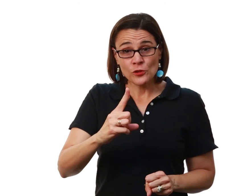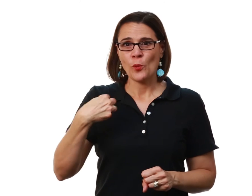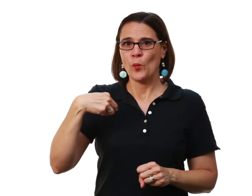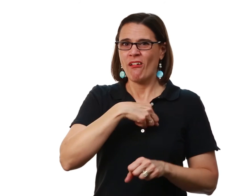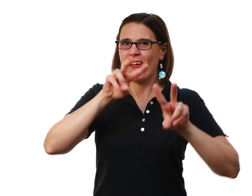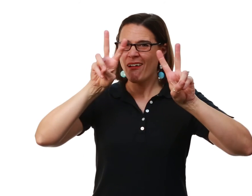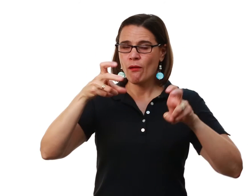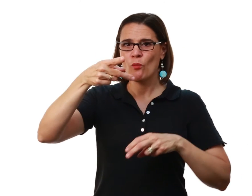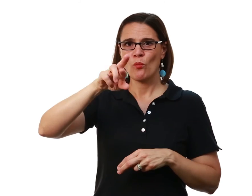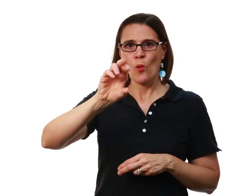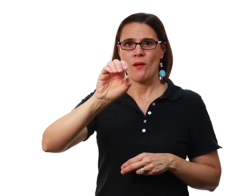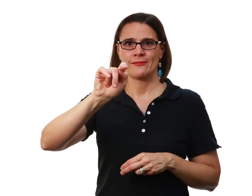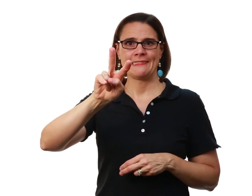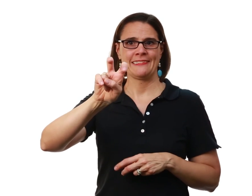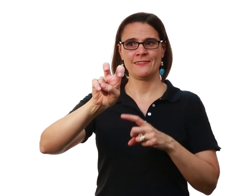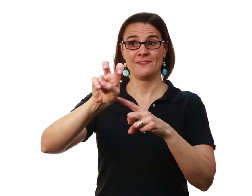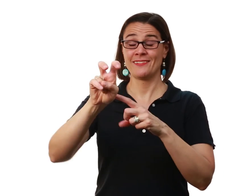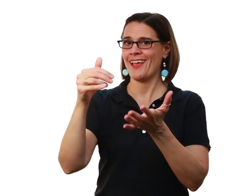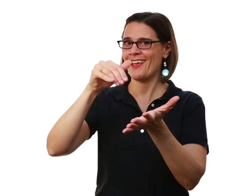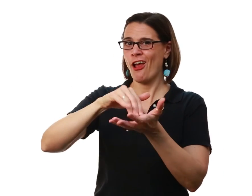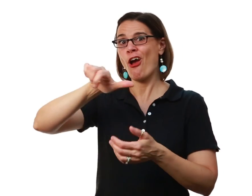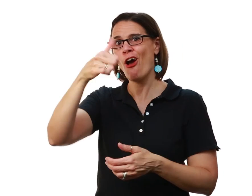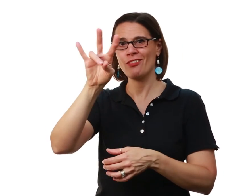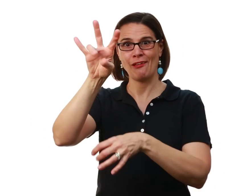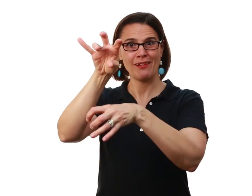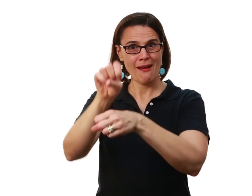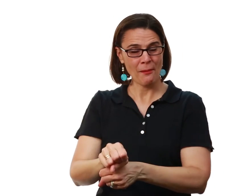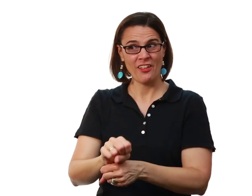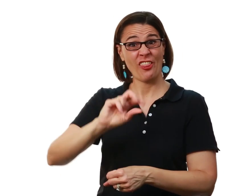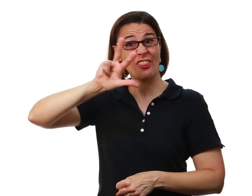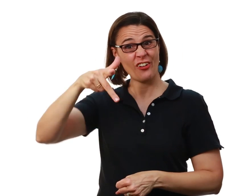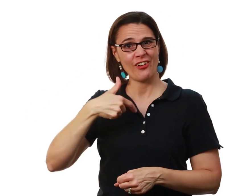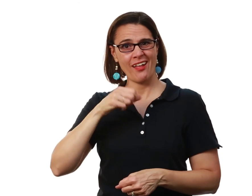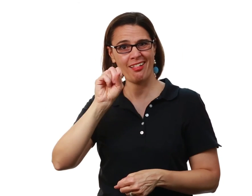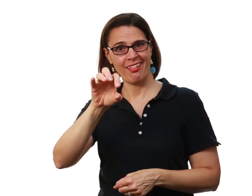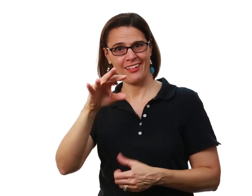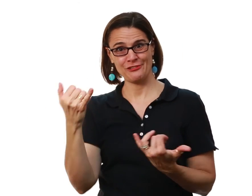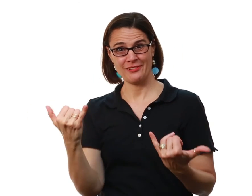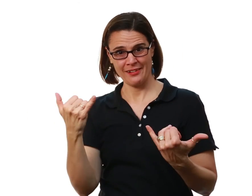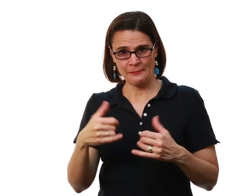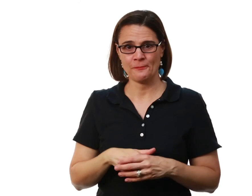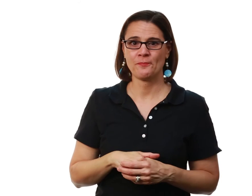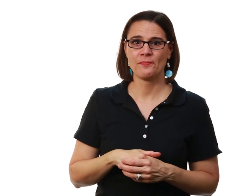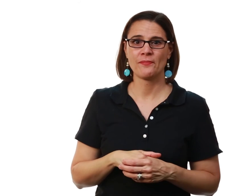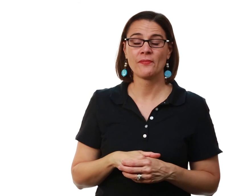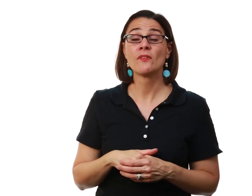We want to make sure That we are being proactive Again, that's one of our seven habits I think that's the third one That I talked about today